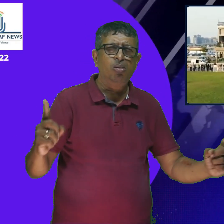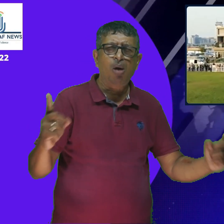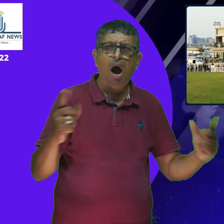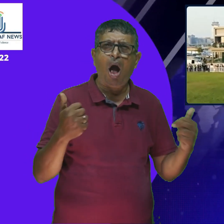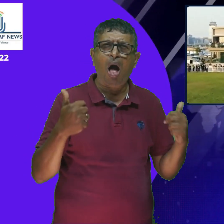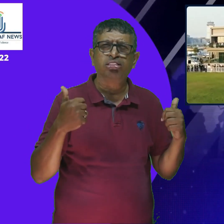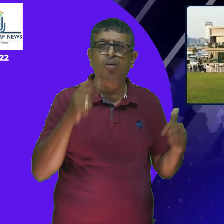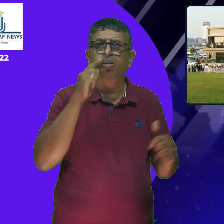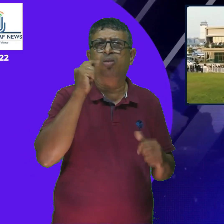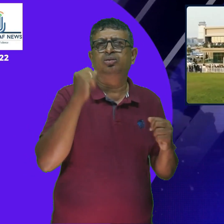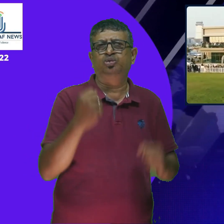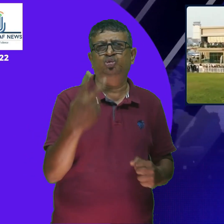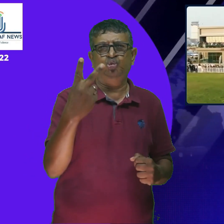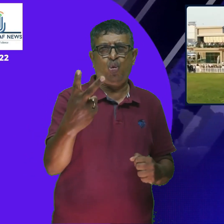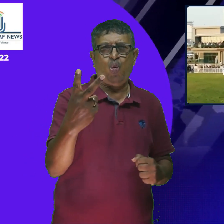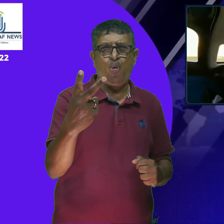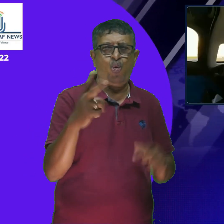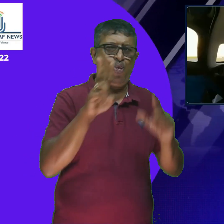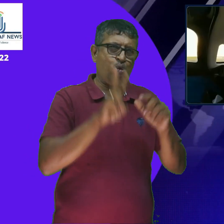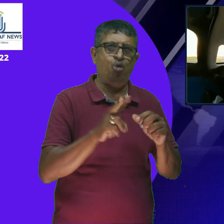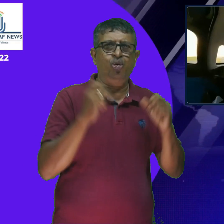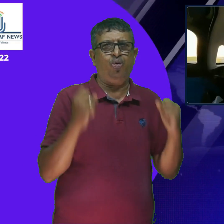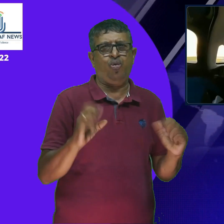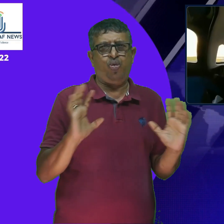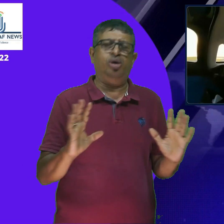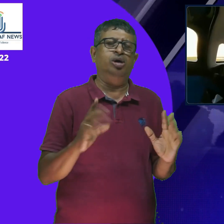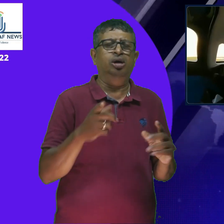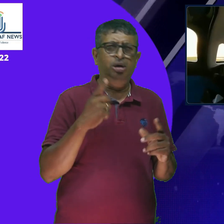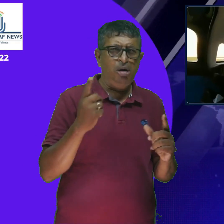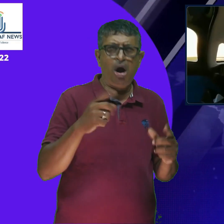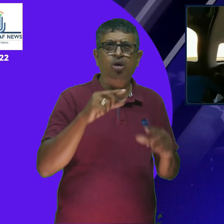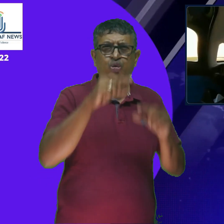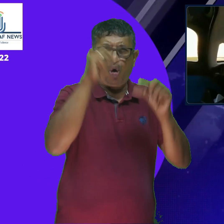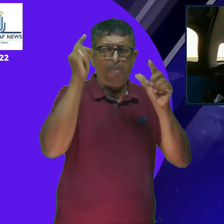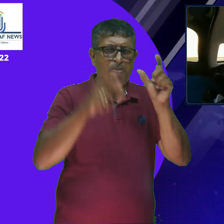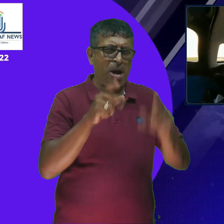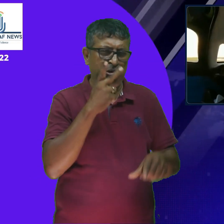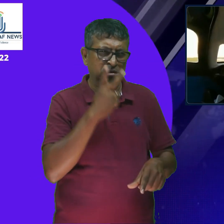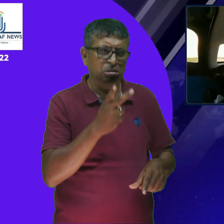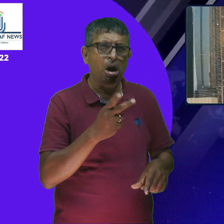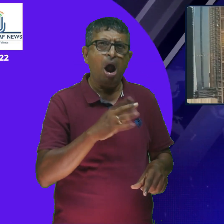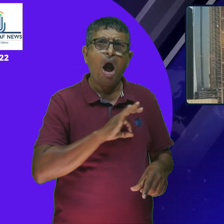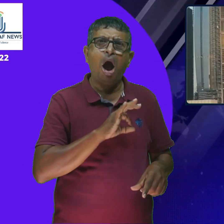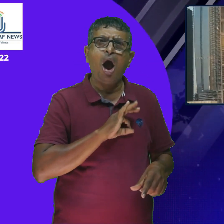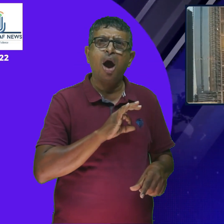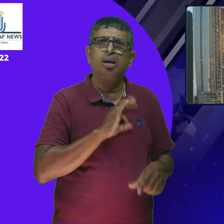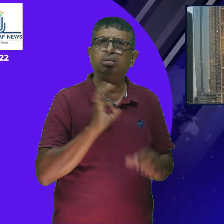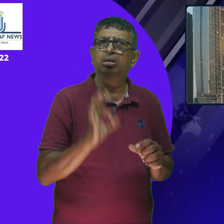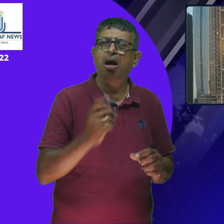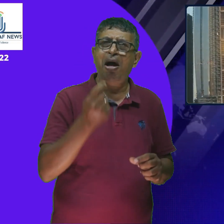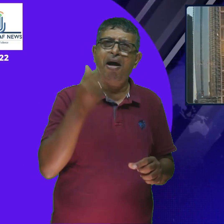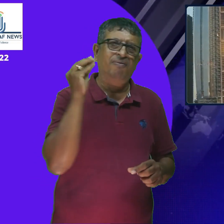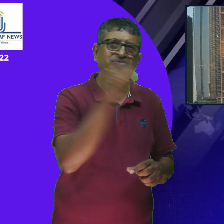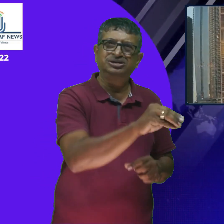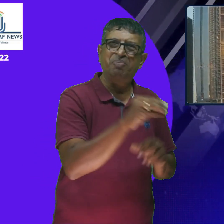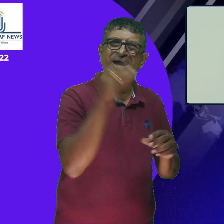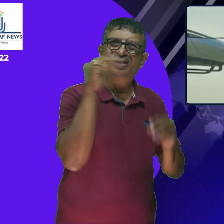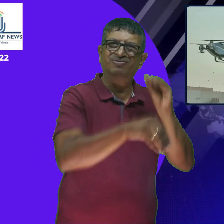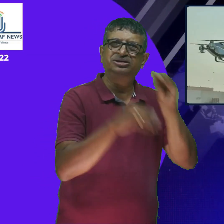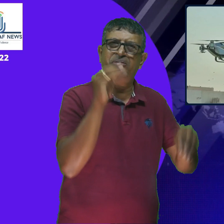passengers and is empowered by a set of eight propellers. The company says it has a top speed of 130 km per hour unlike